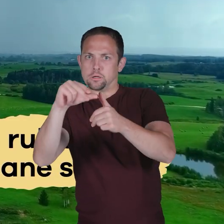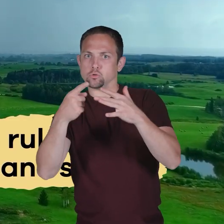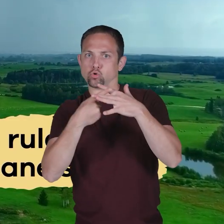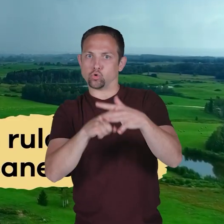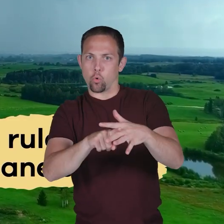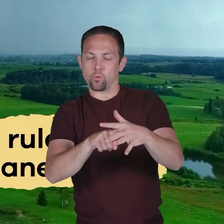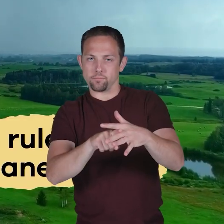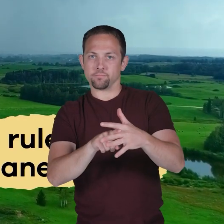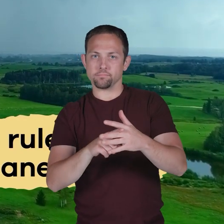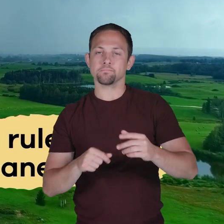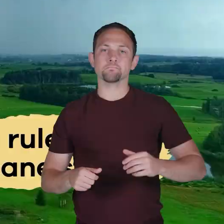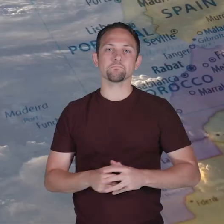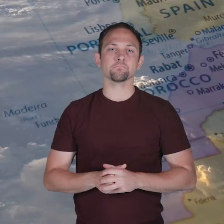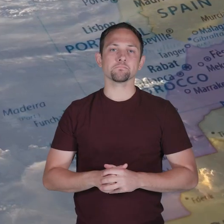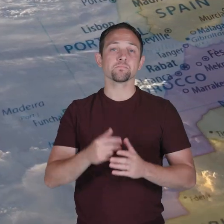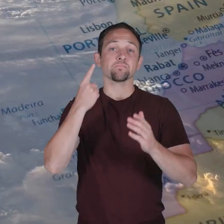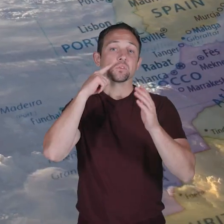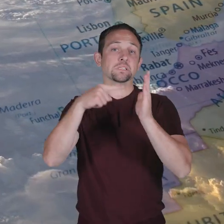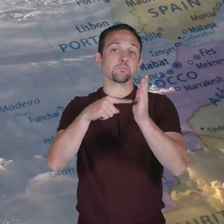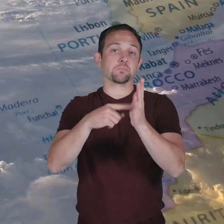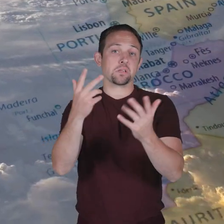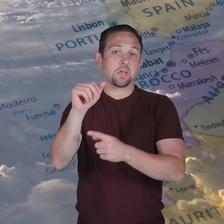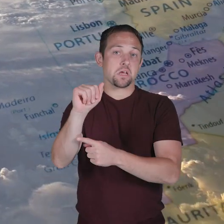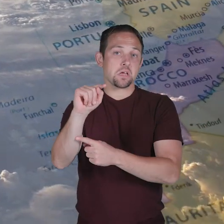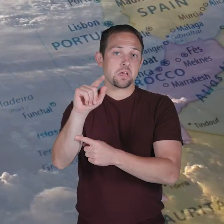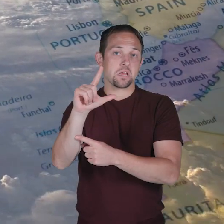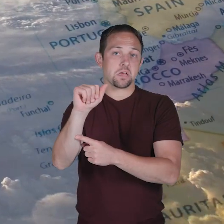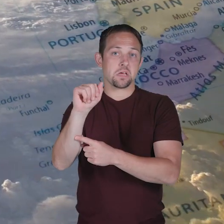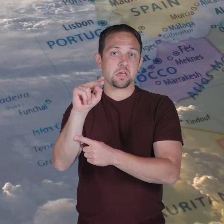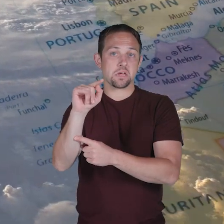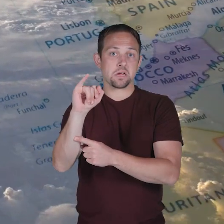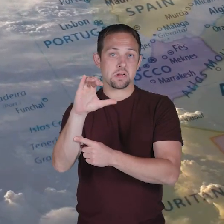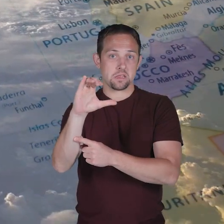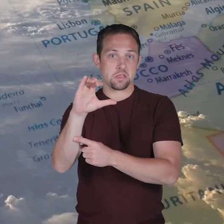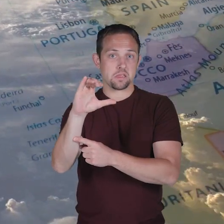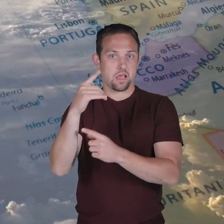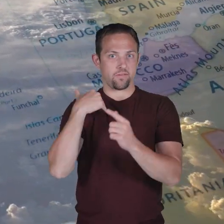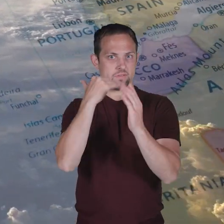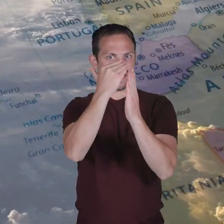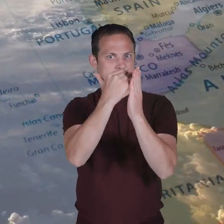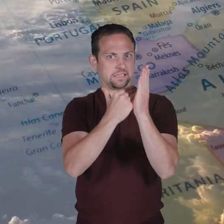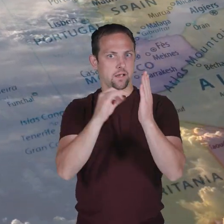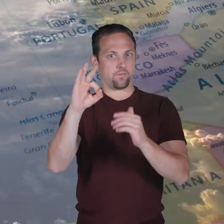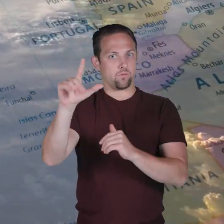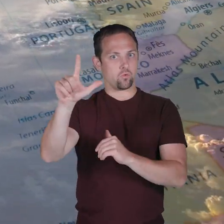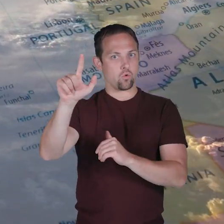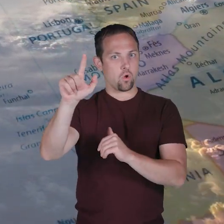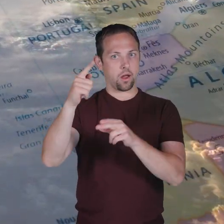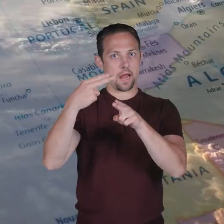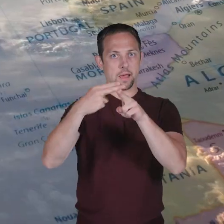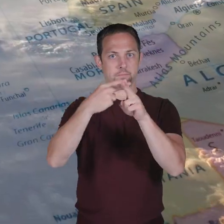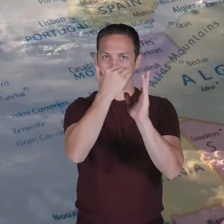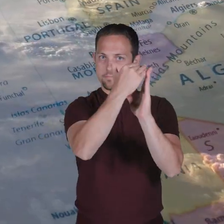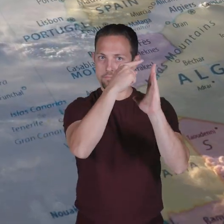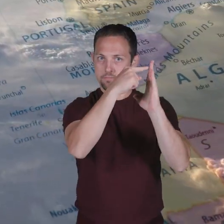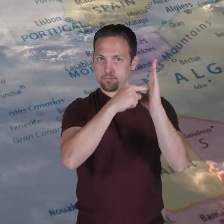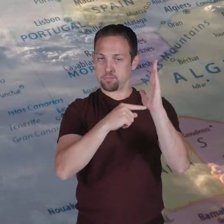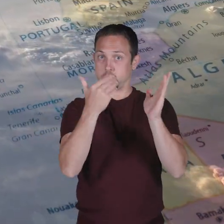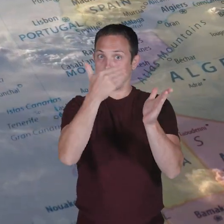starts. For instance, in the Atlantic, there is a list of 21 names that repeat every